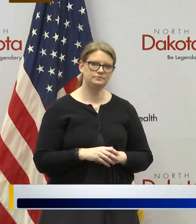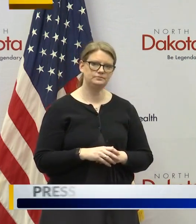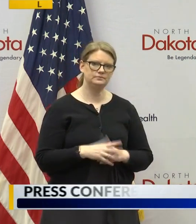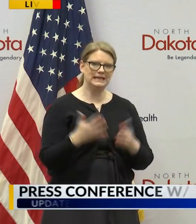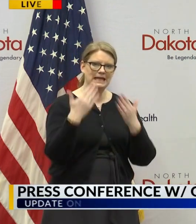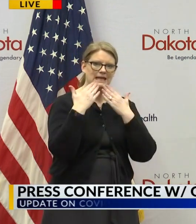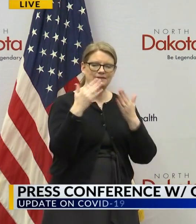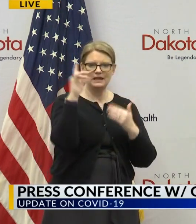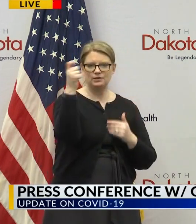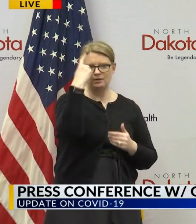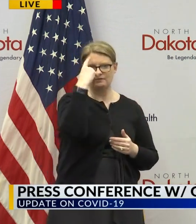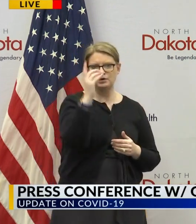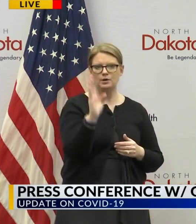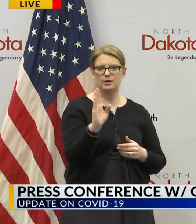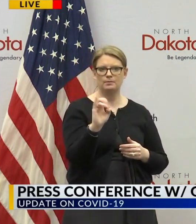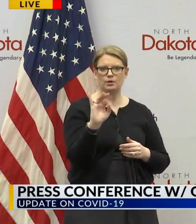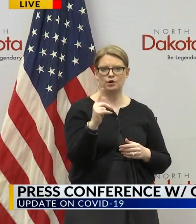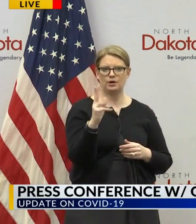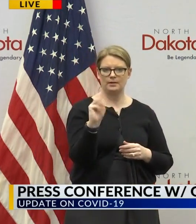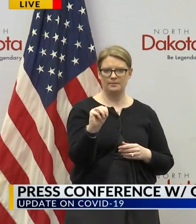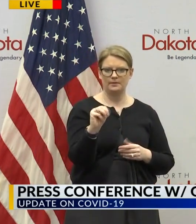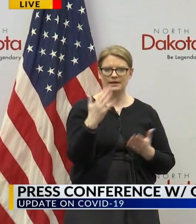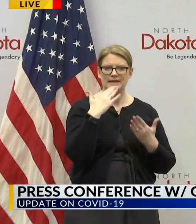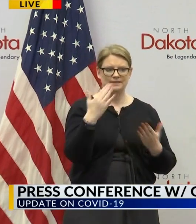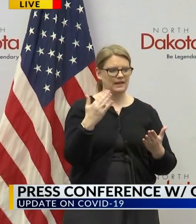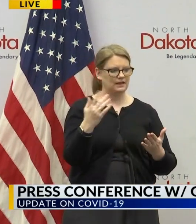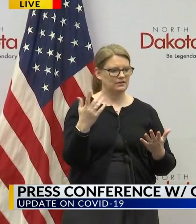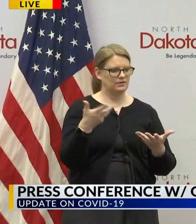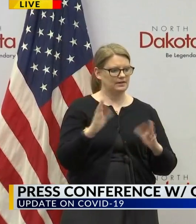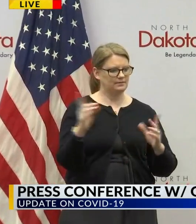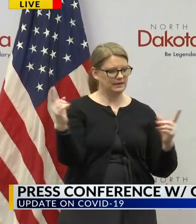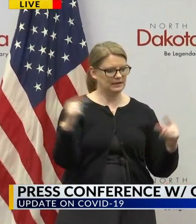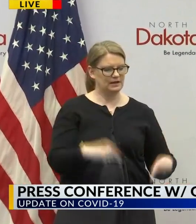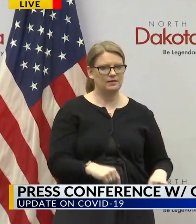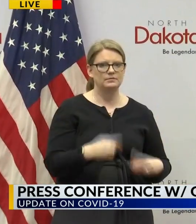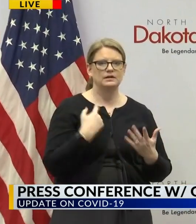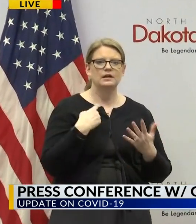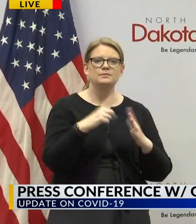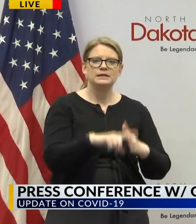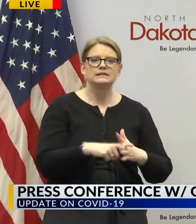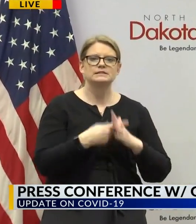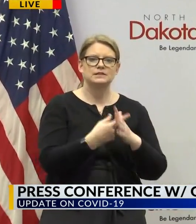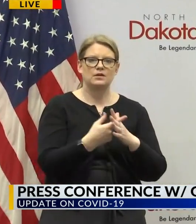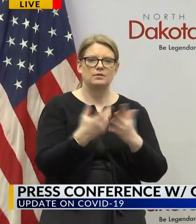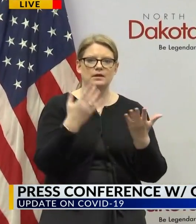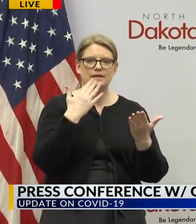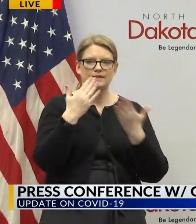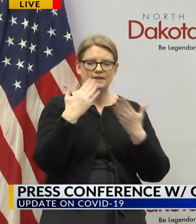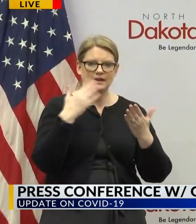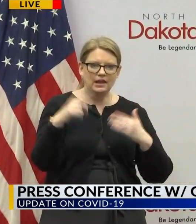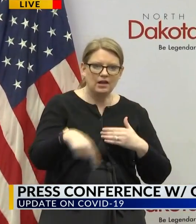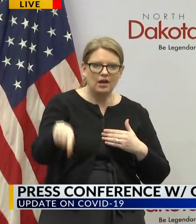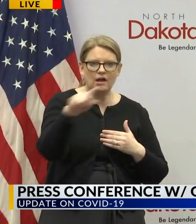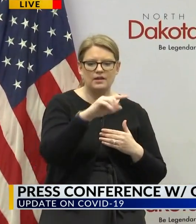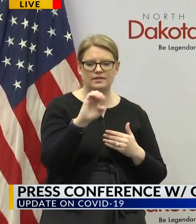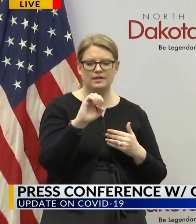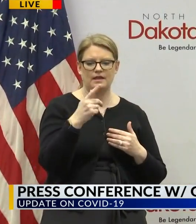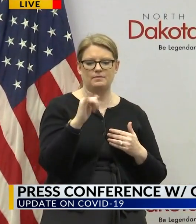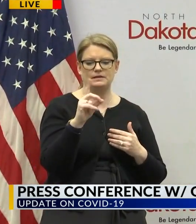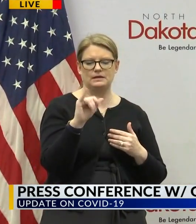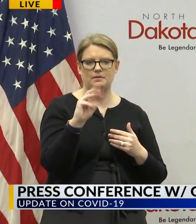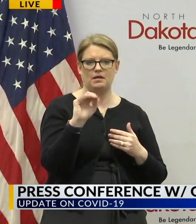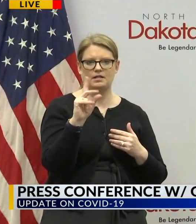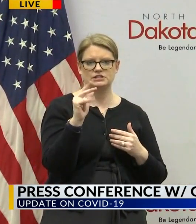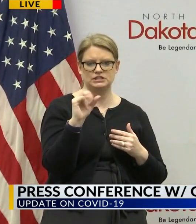Thank You Governor Burgum thank you for having me today I just wanted to start off by thanking all of the epidemiologists and